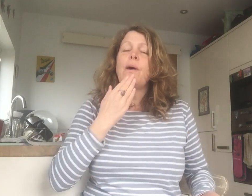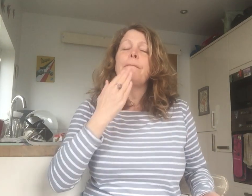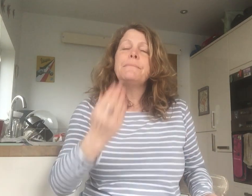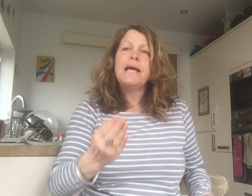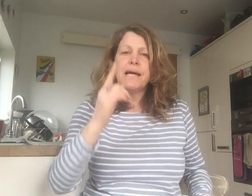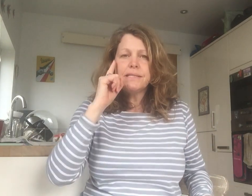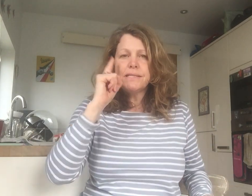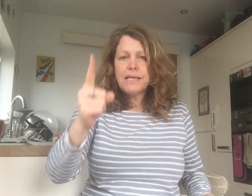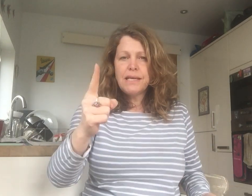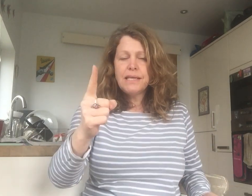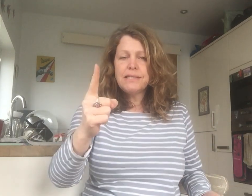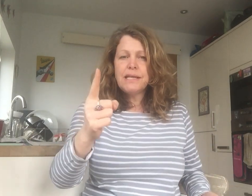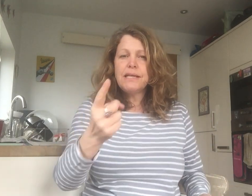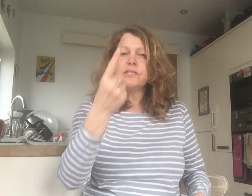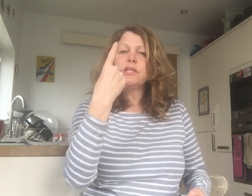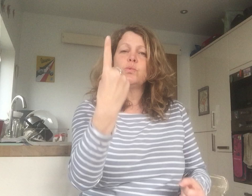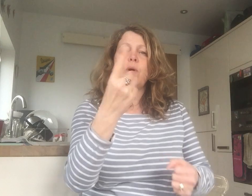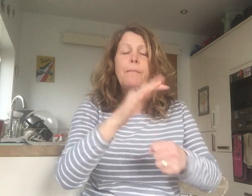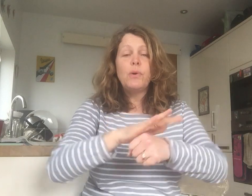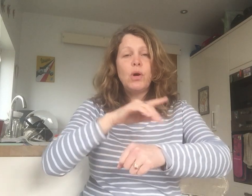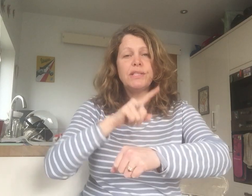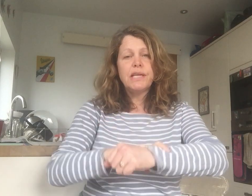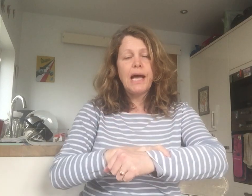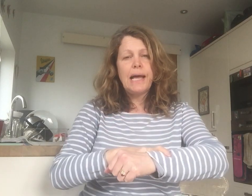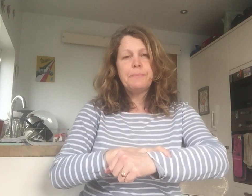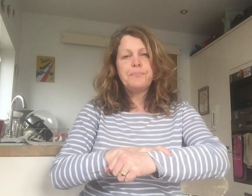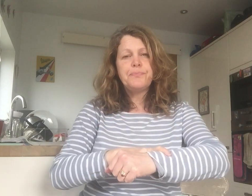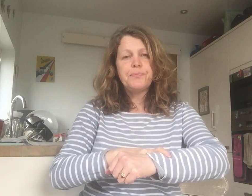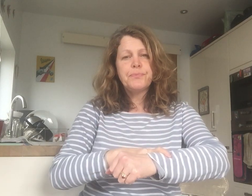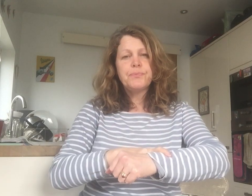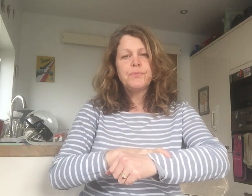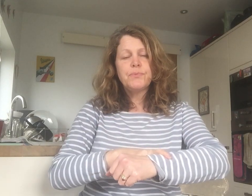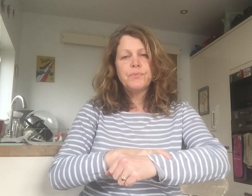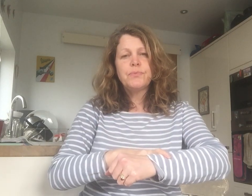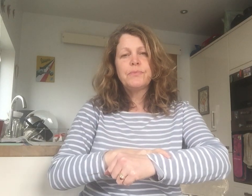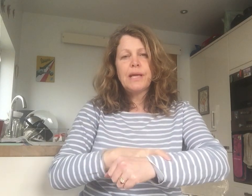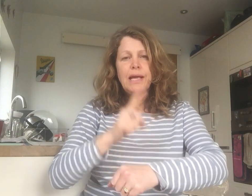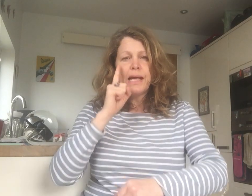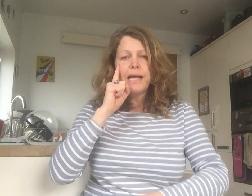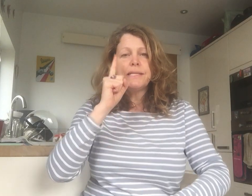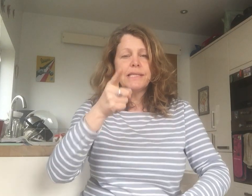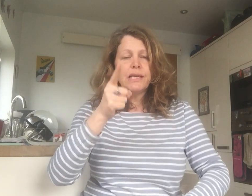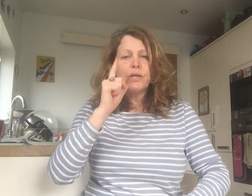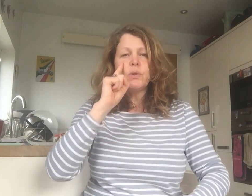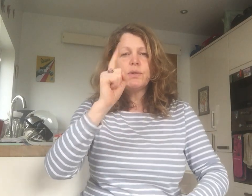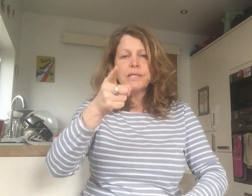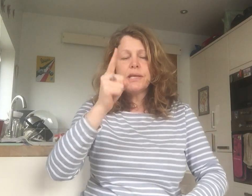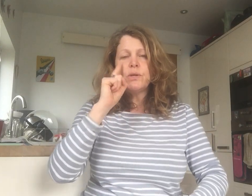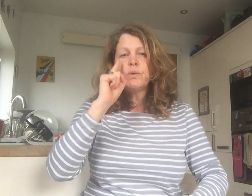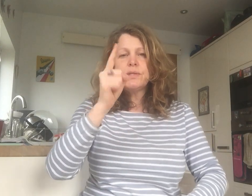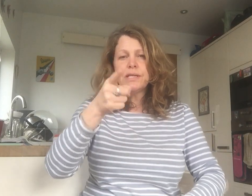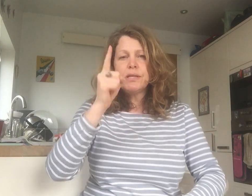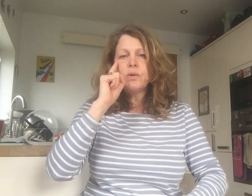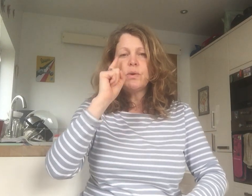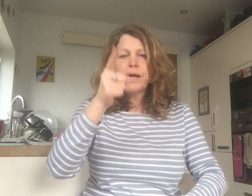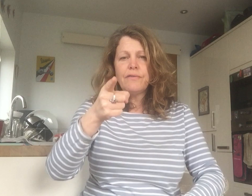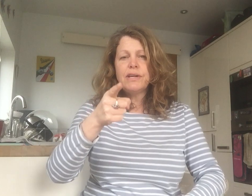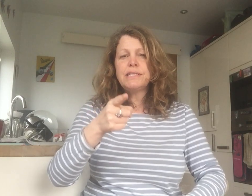I beg to see you dance just one more time. Ooh, I see you, see you, see you every